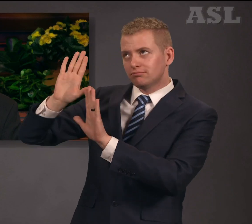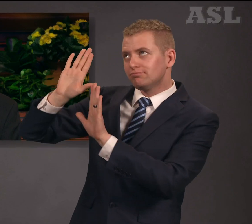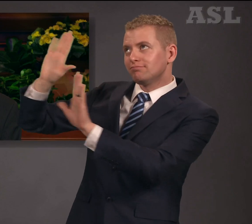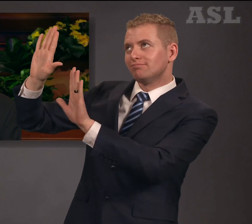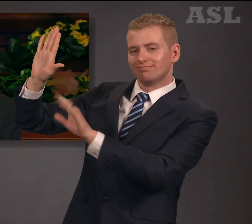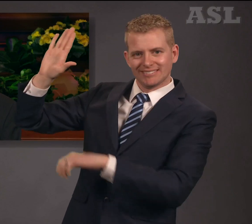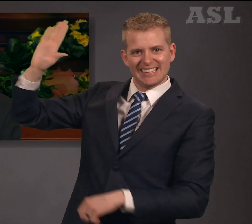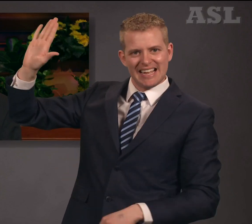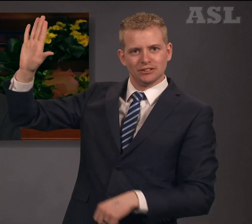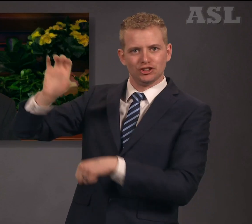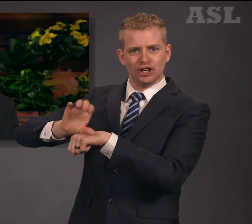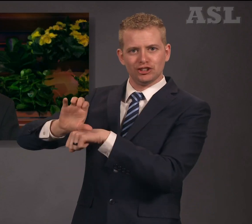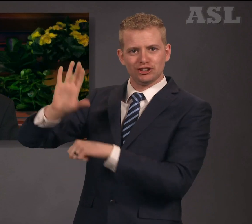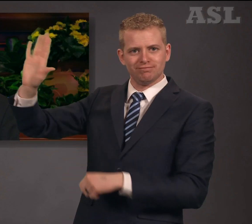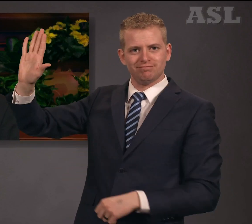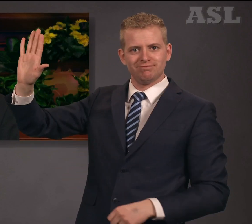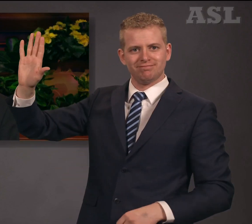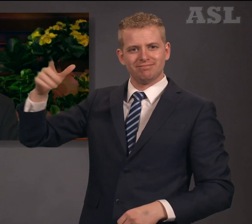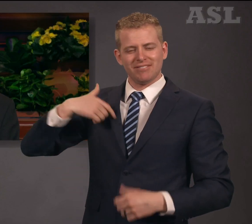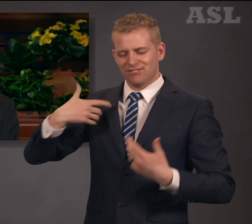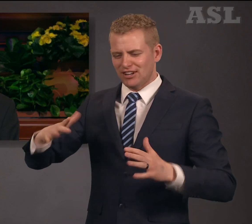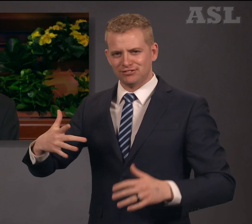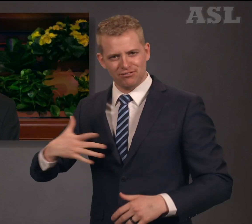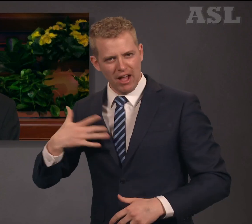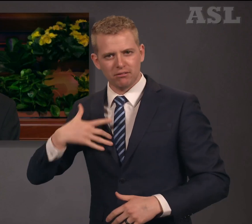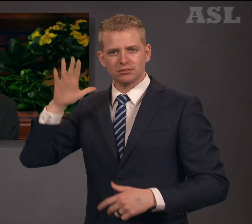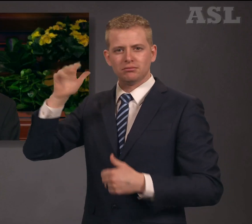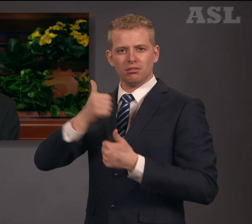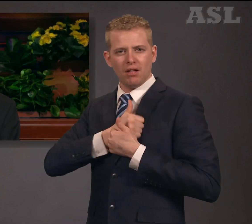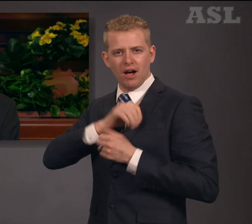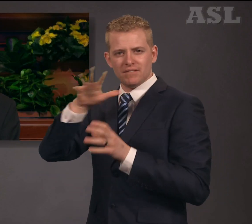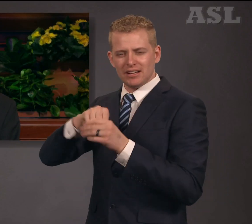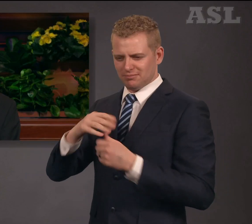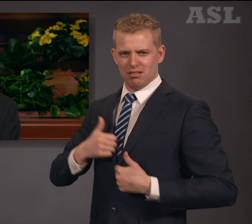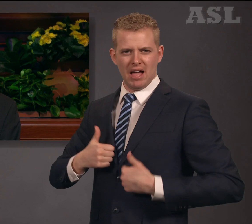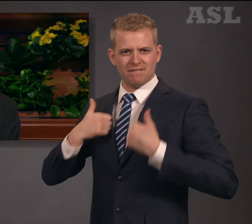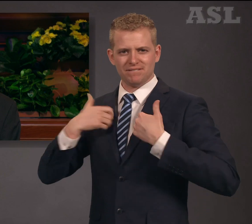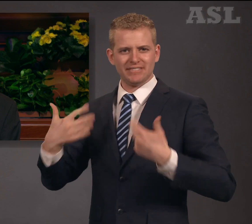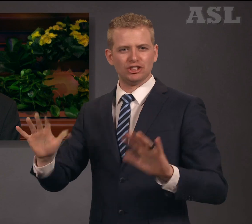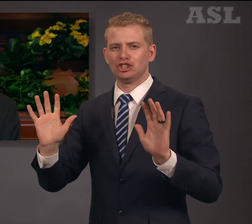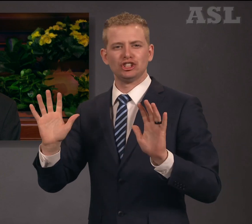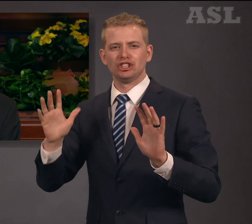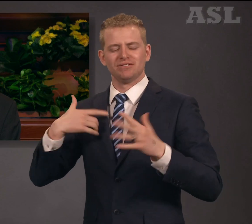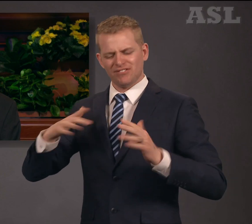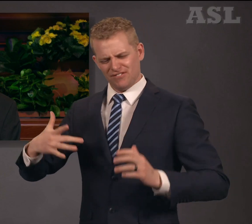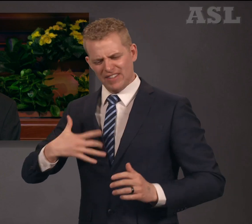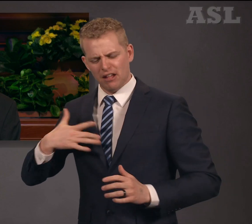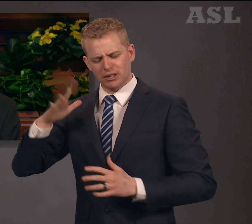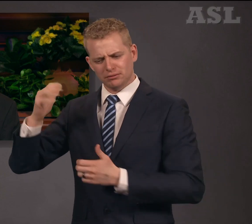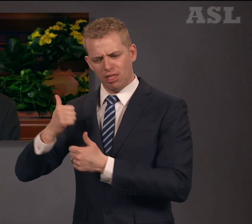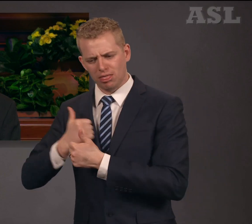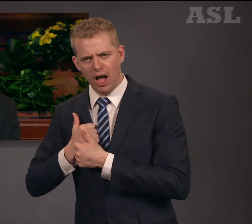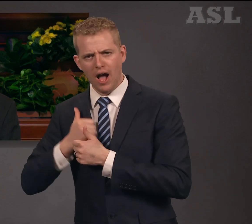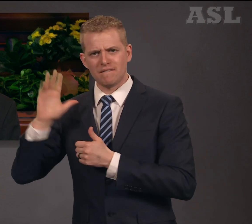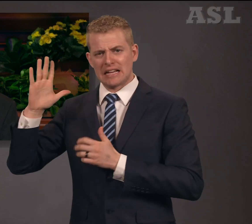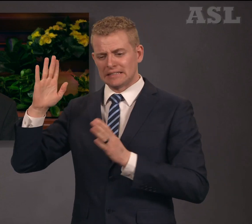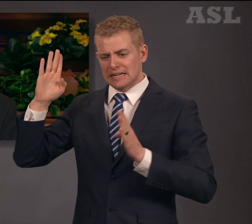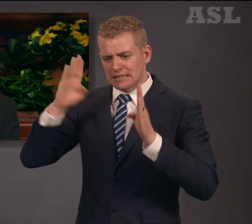I have felt His love in my life and His love and concern for